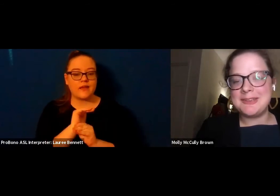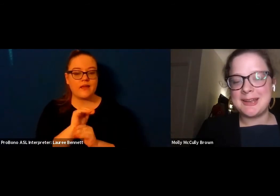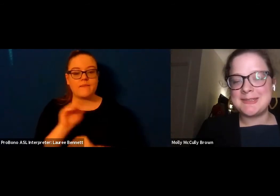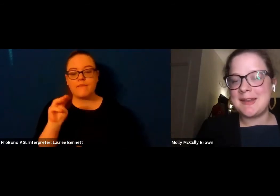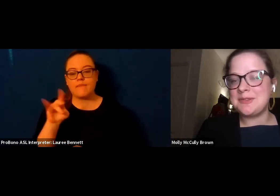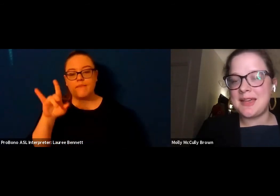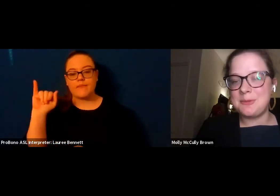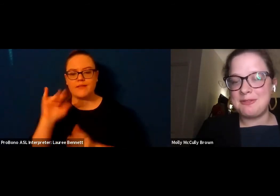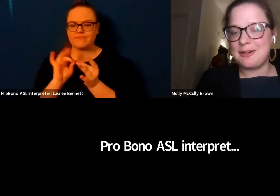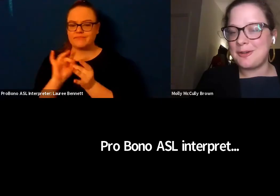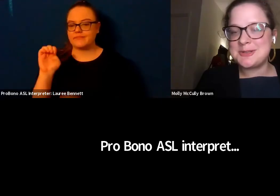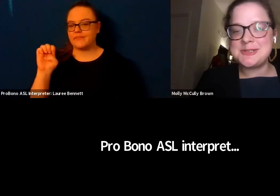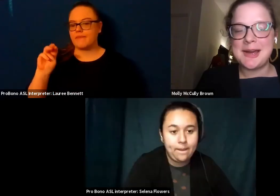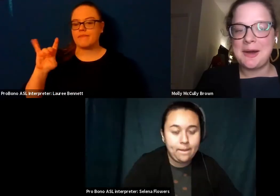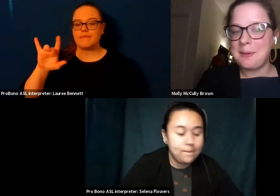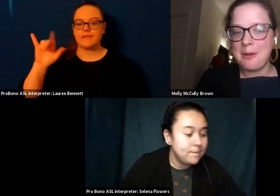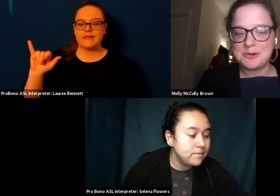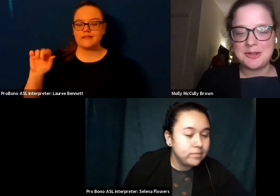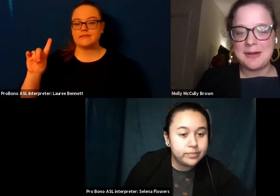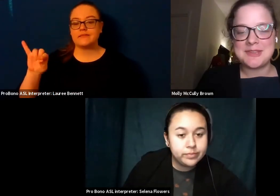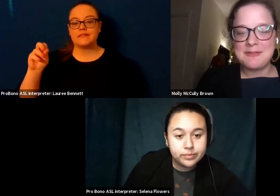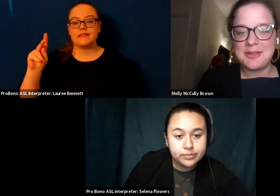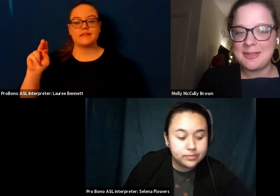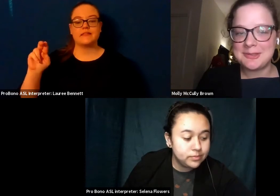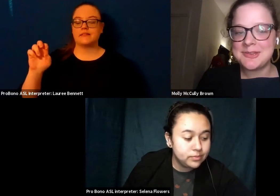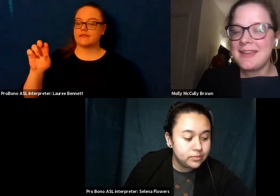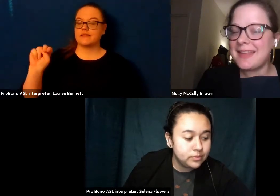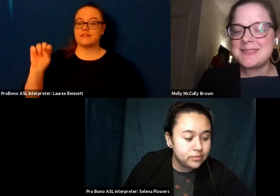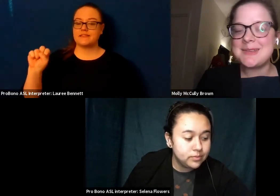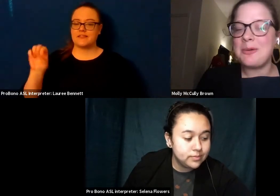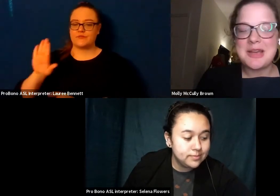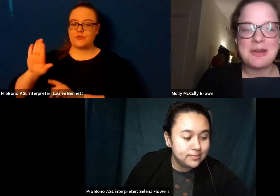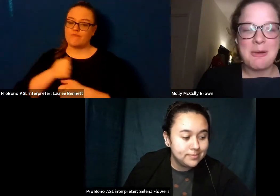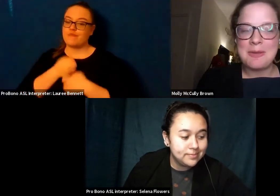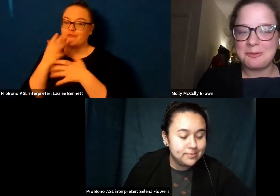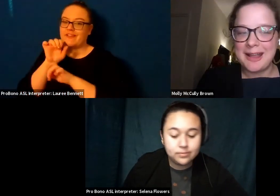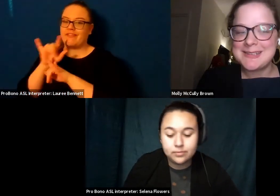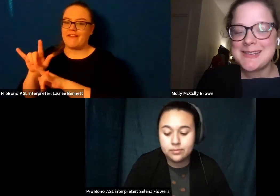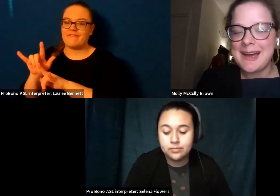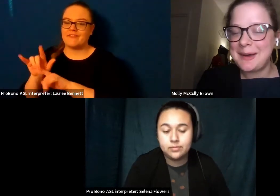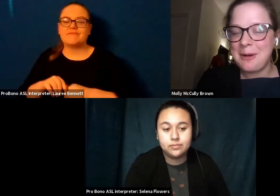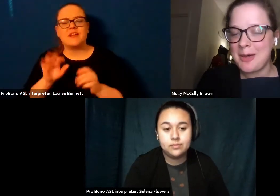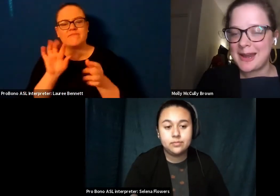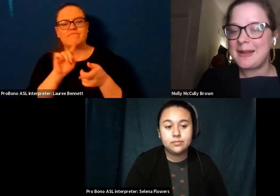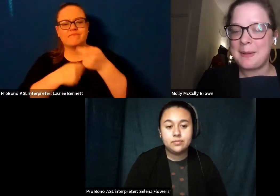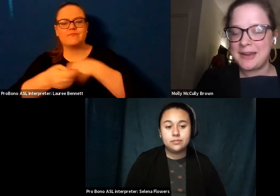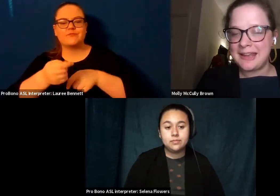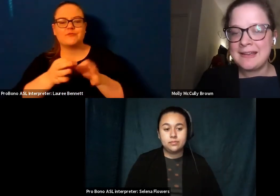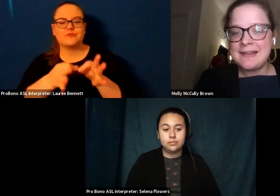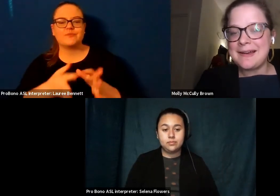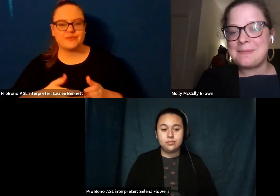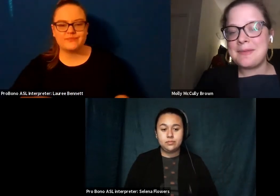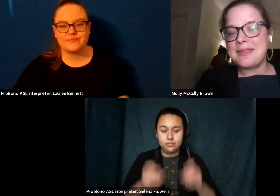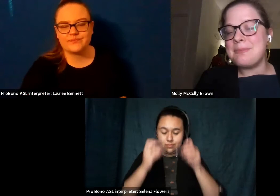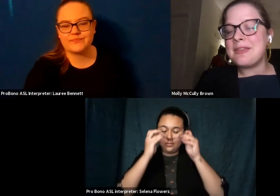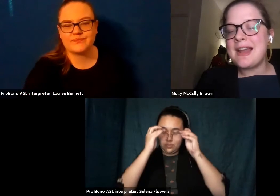about emily dickinson as as one of her first uh poetry loves and i feel like that's that's always how i know i'm in the right uh poetic company